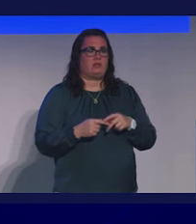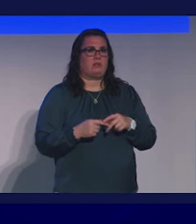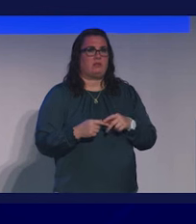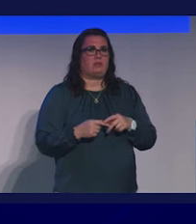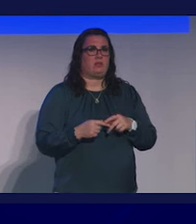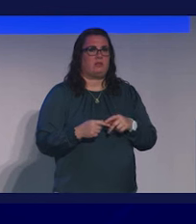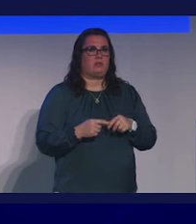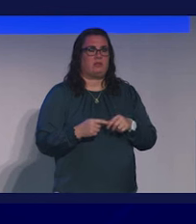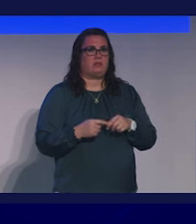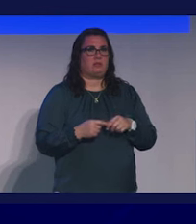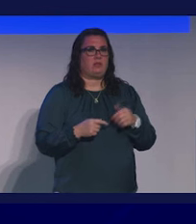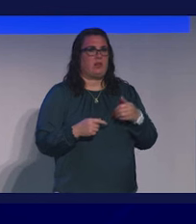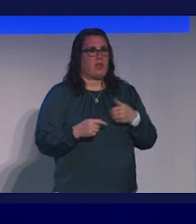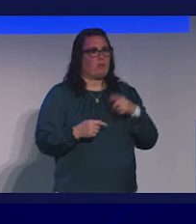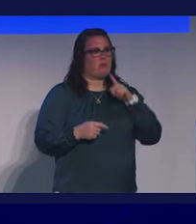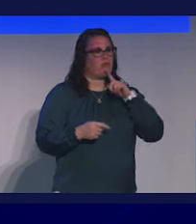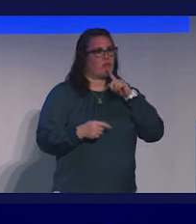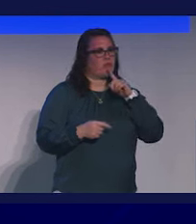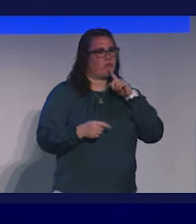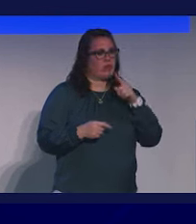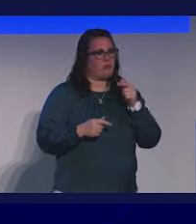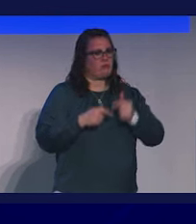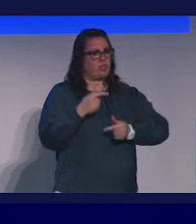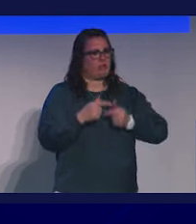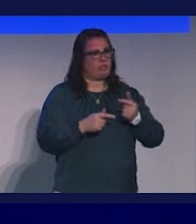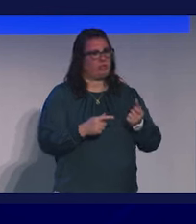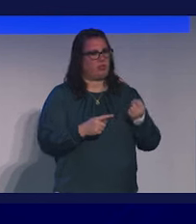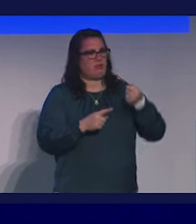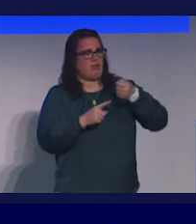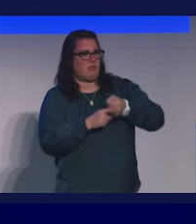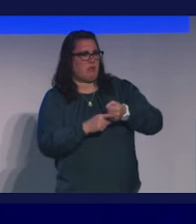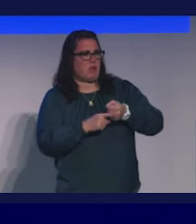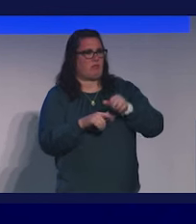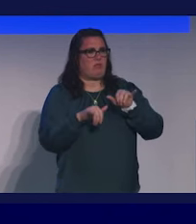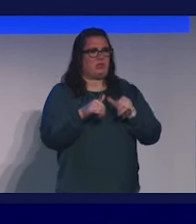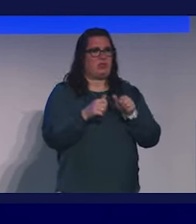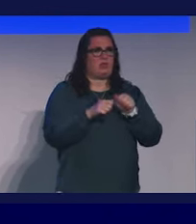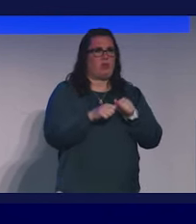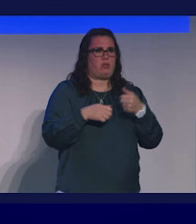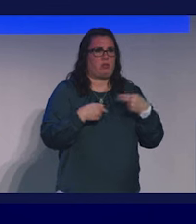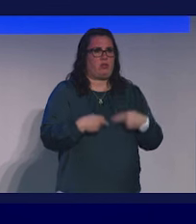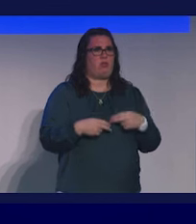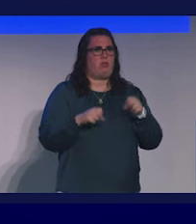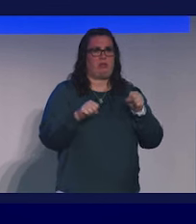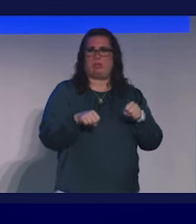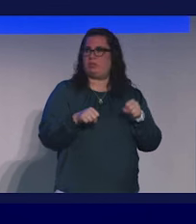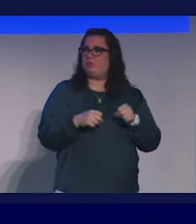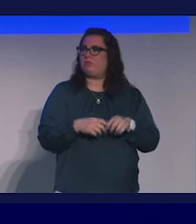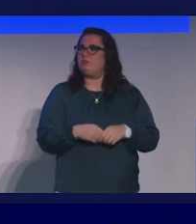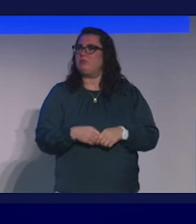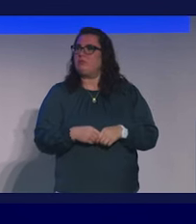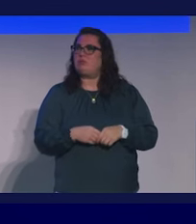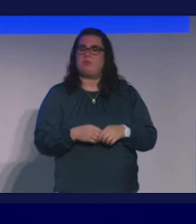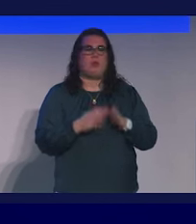transformational to have real generational impact measured in human potential. And this is, of course, the thing that motivates me more than anything else.